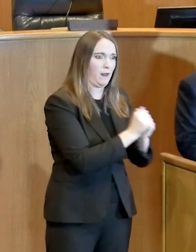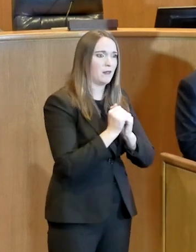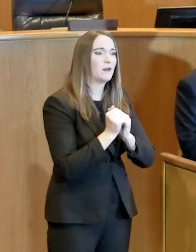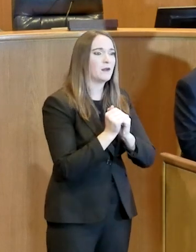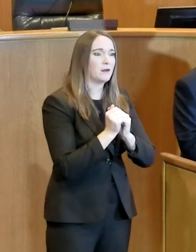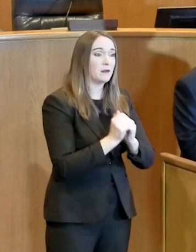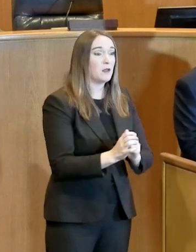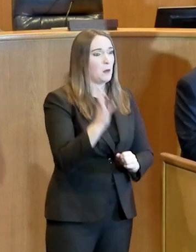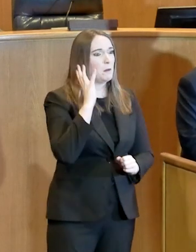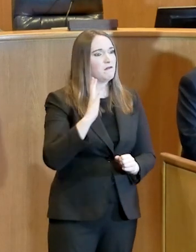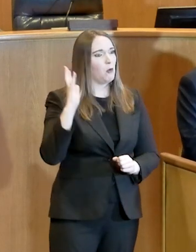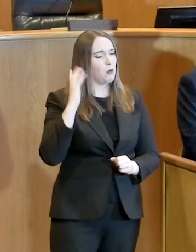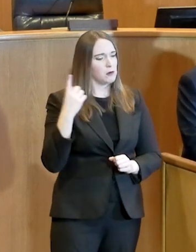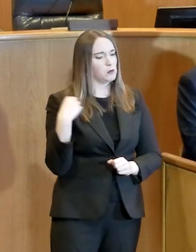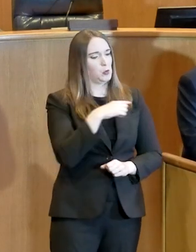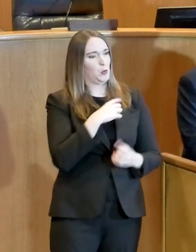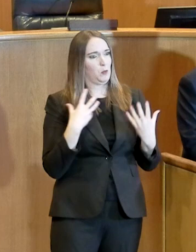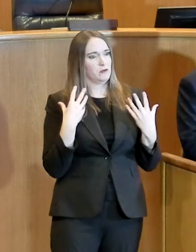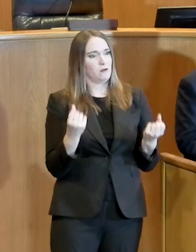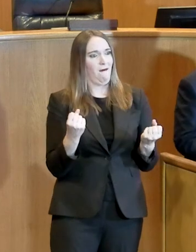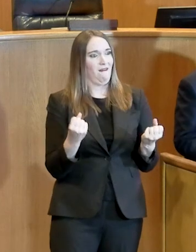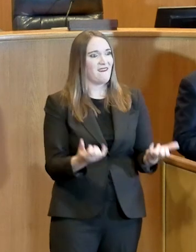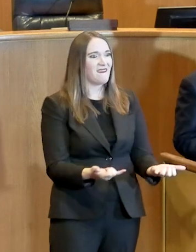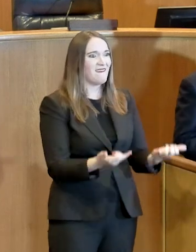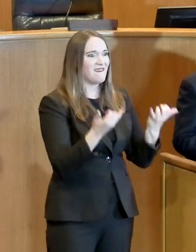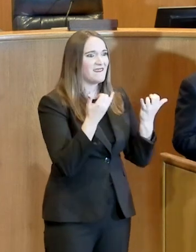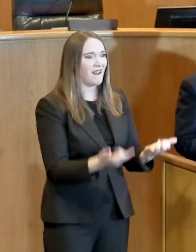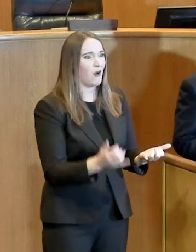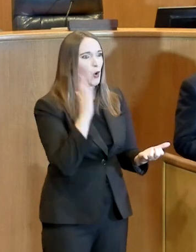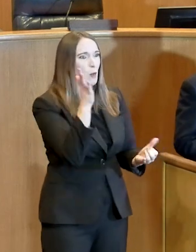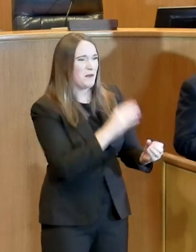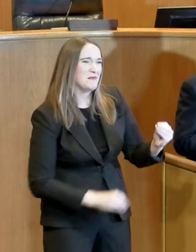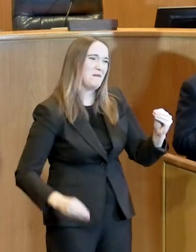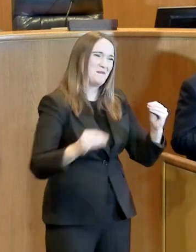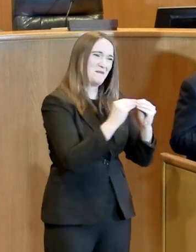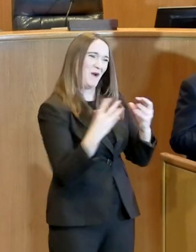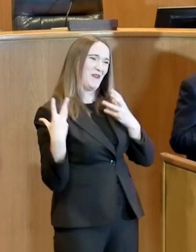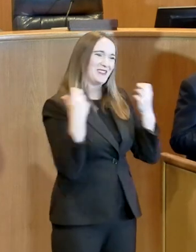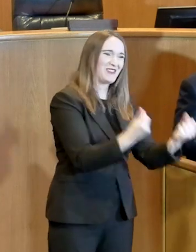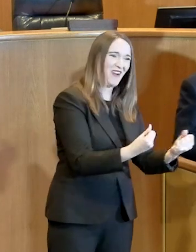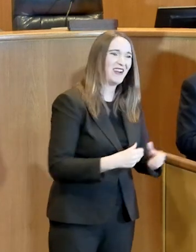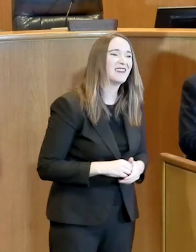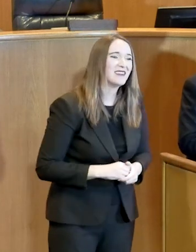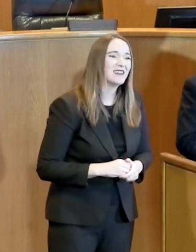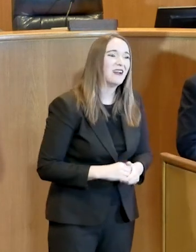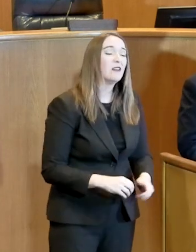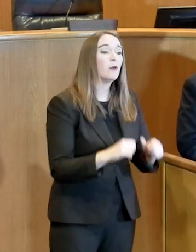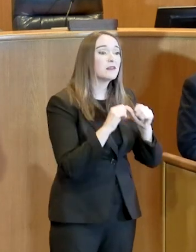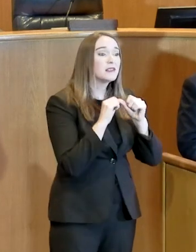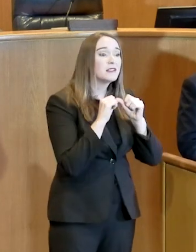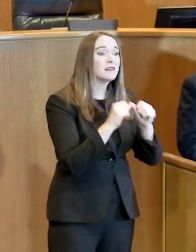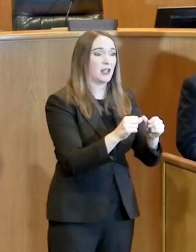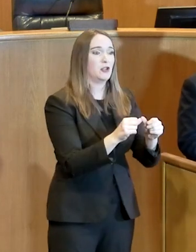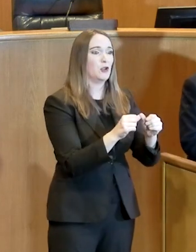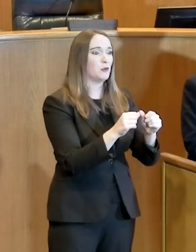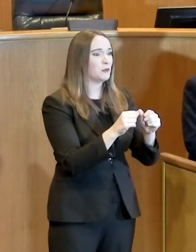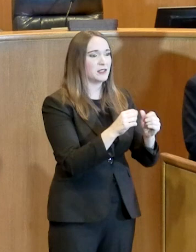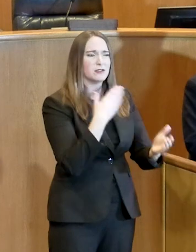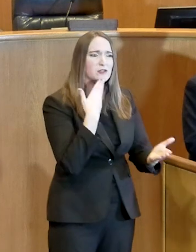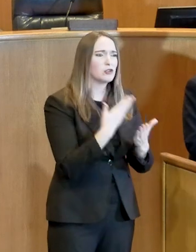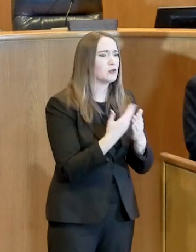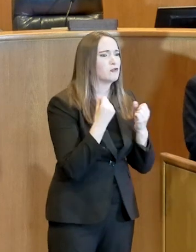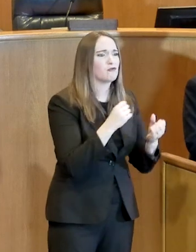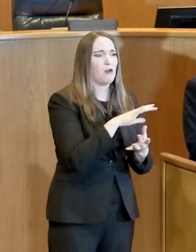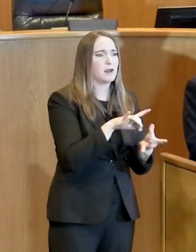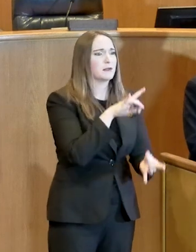stronger than we were before. But let's continue to the collaborative spirit that Tarrant County has set, and let's